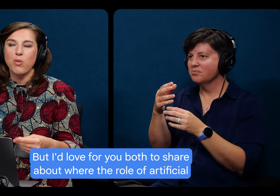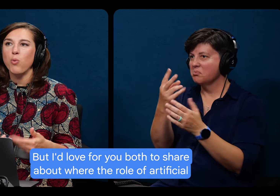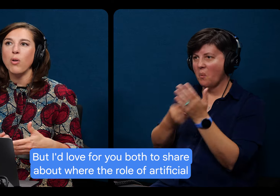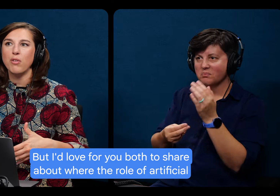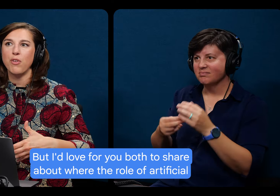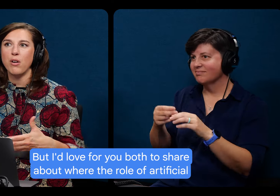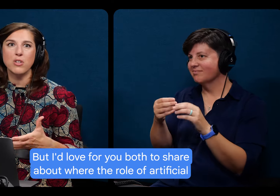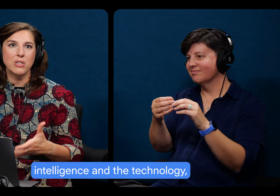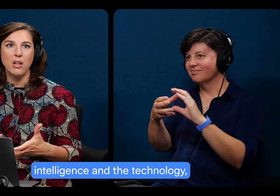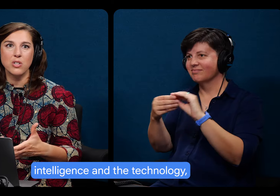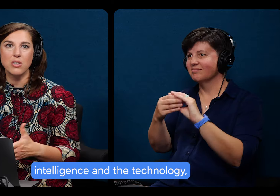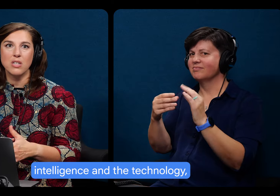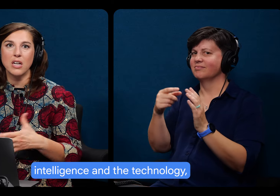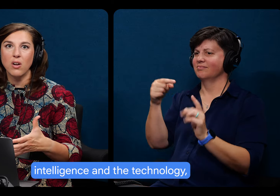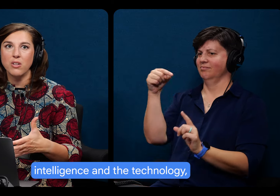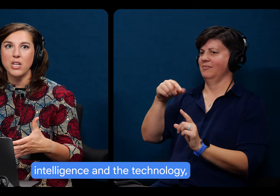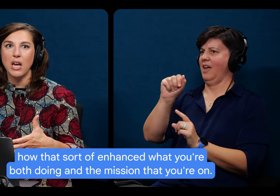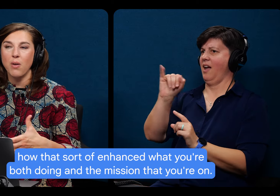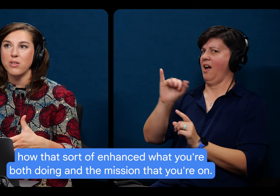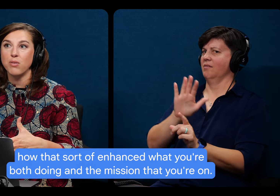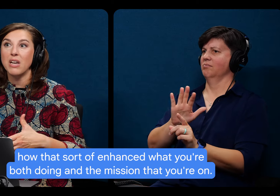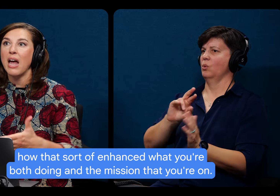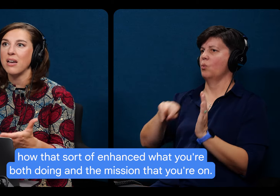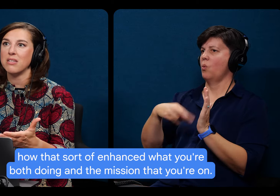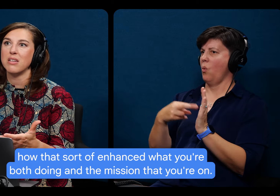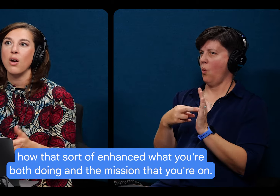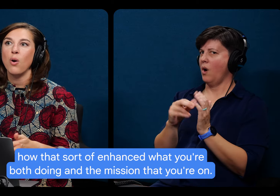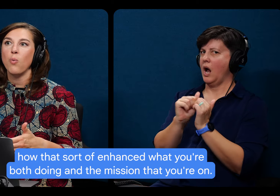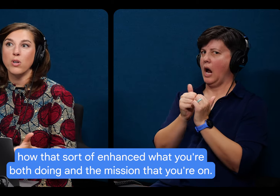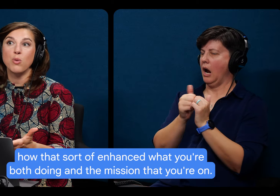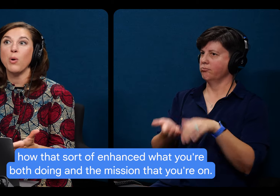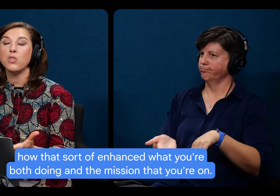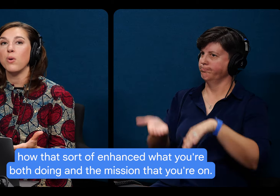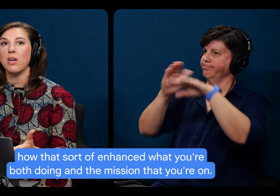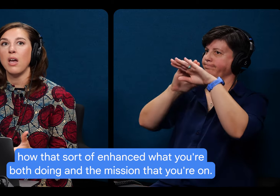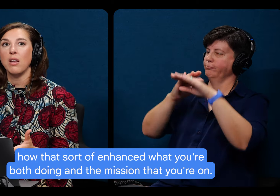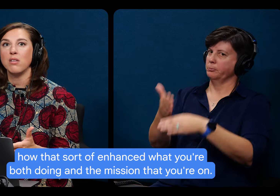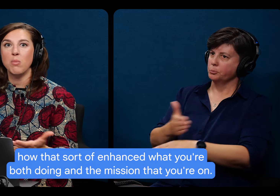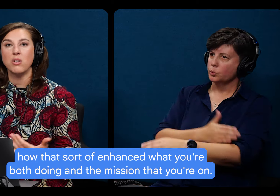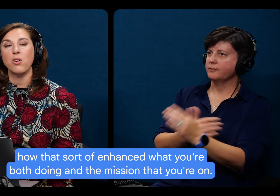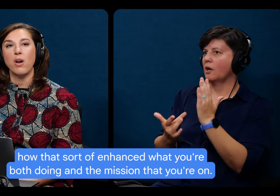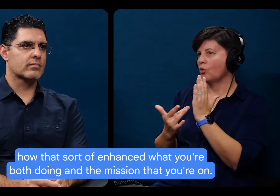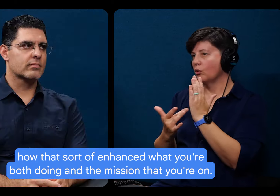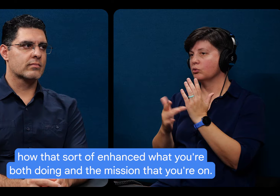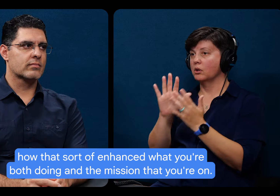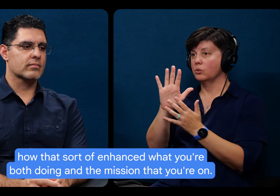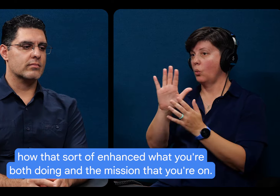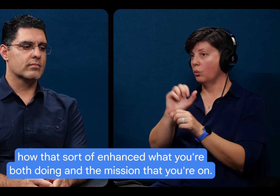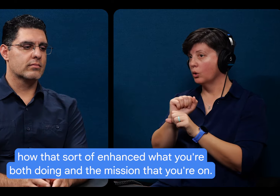the role of artificial intelligence and the technology, how that sort of enhanced what you're both doing and the mission that you're on.